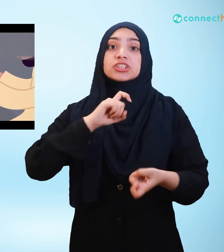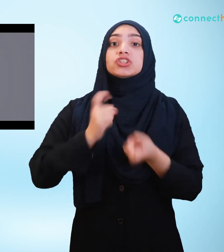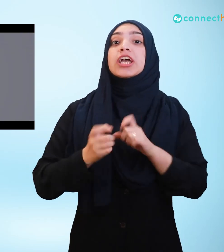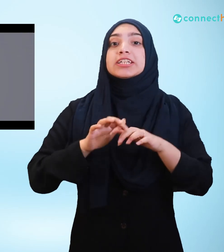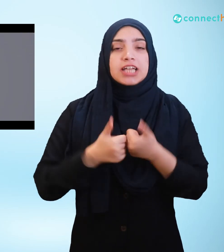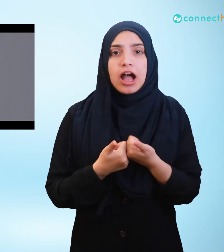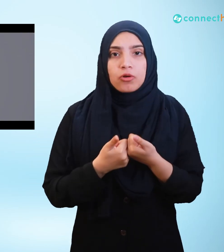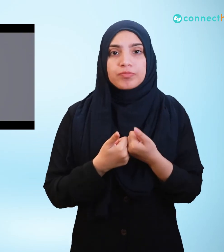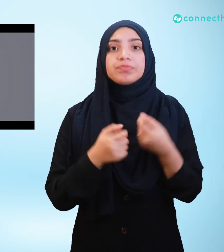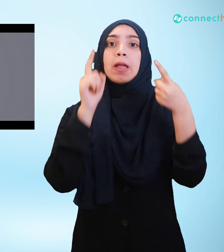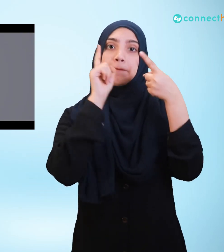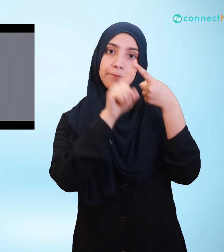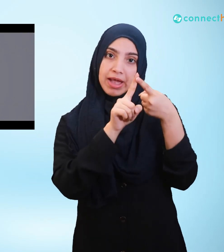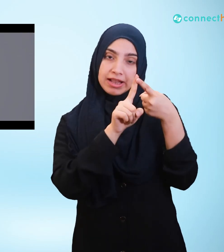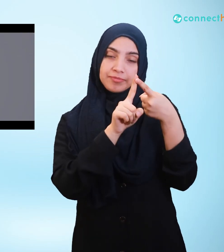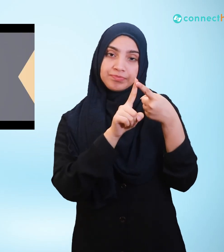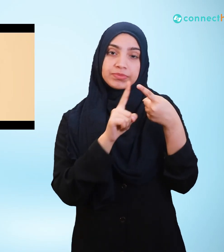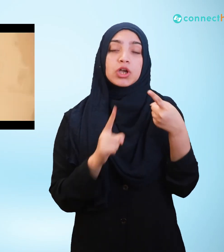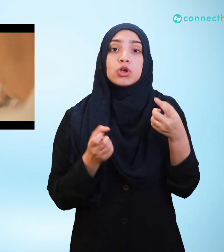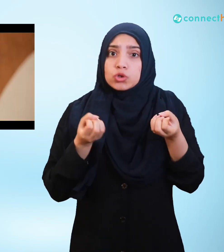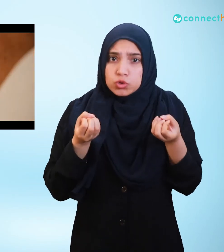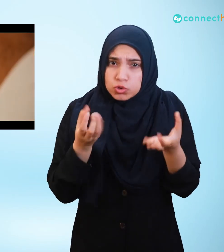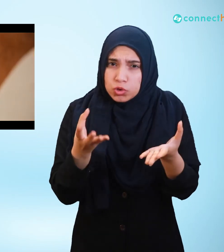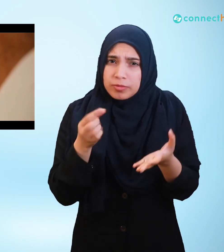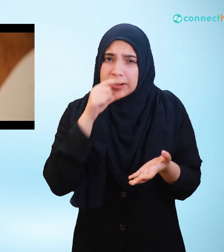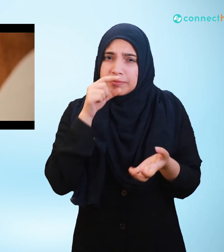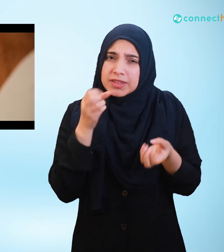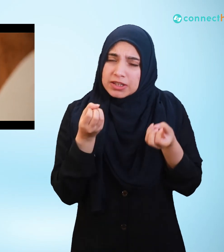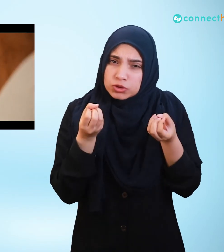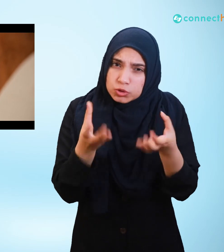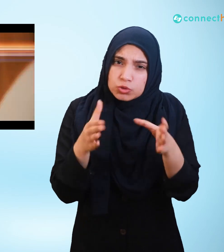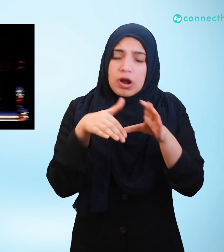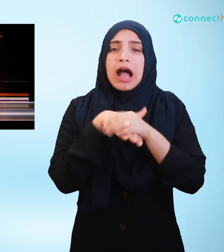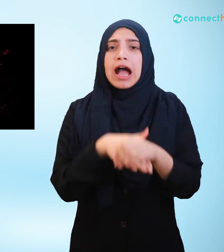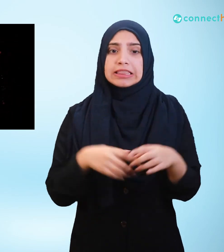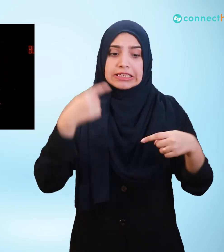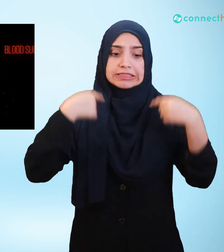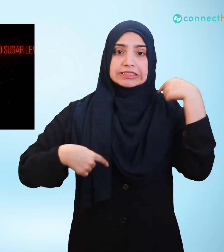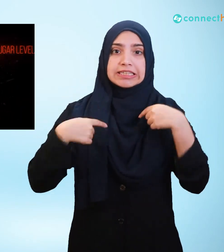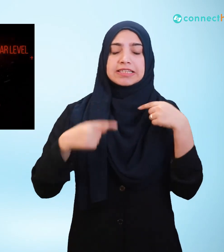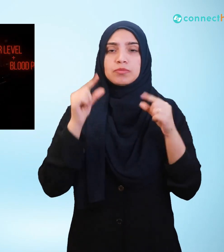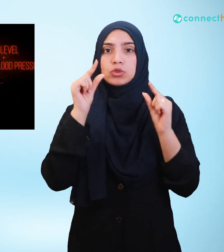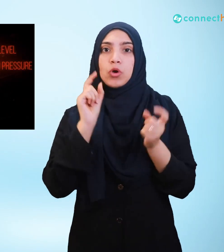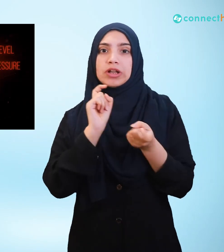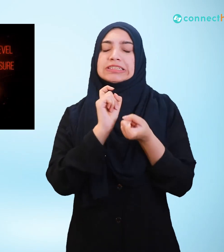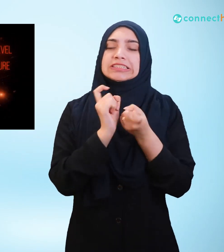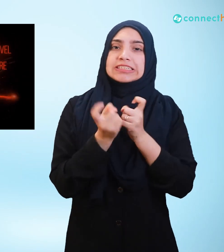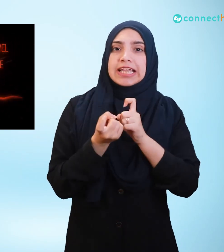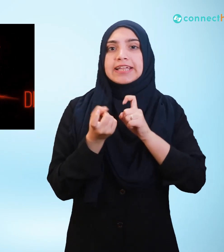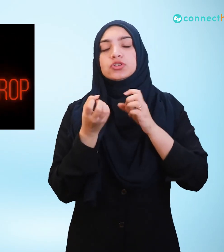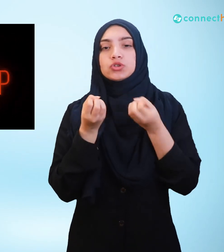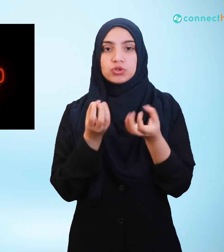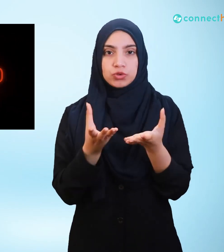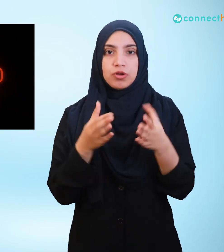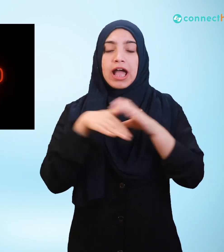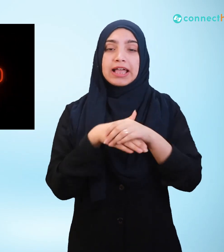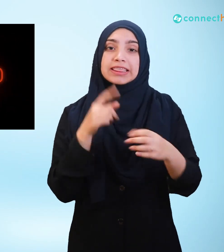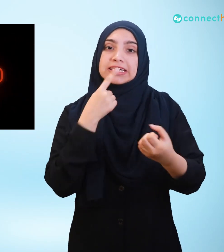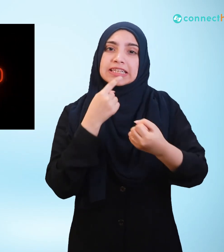Stage 1 During the first couple of days of fasting, both blood sugar level and blood pressure drop. The